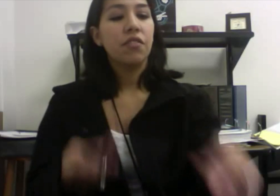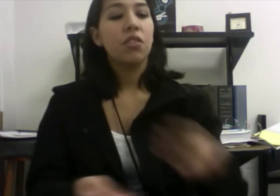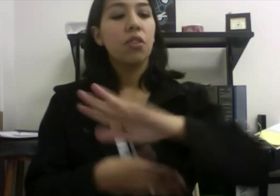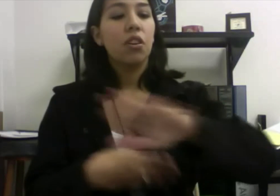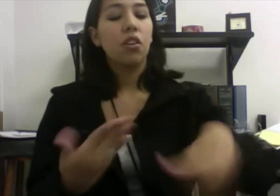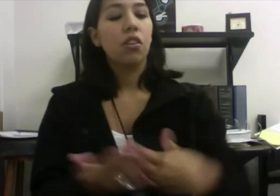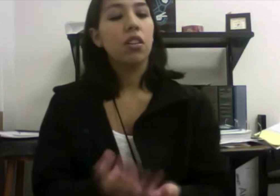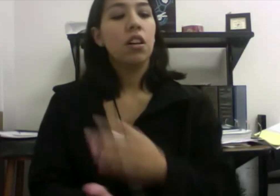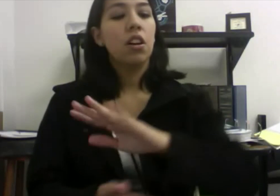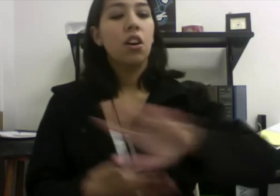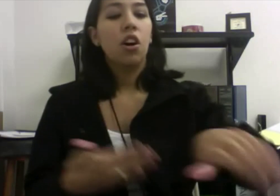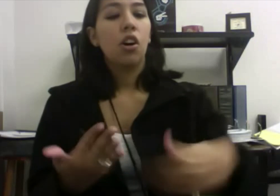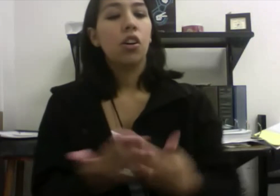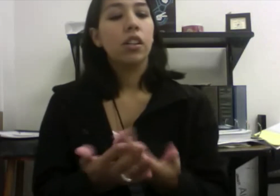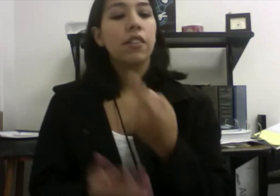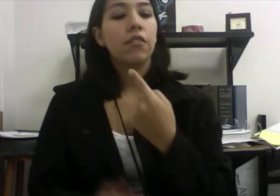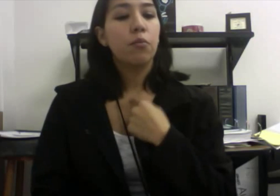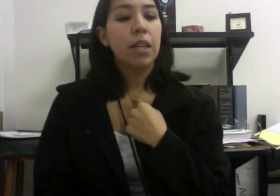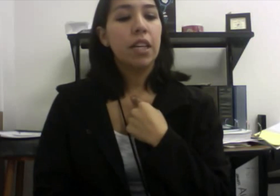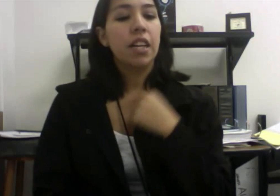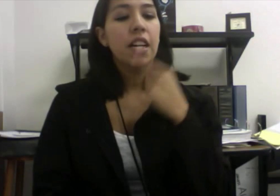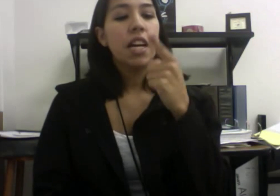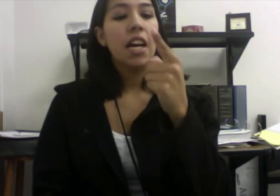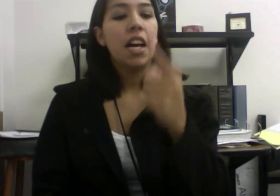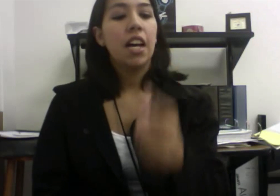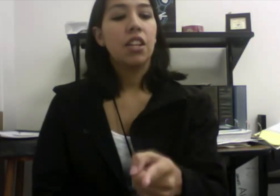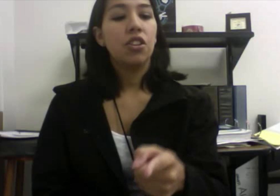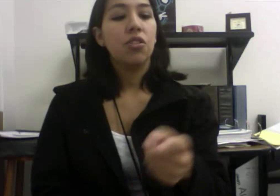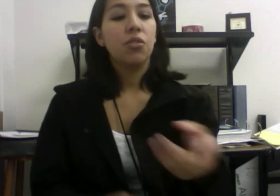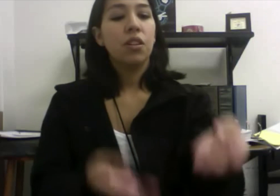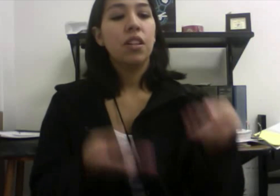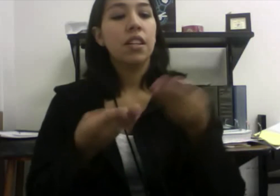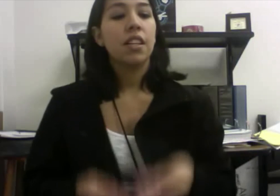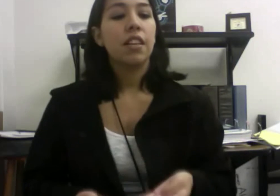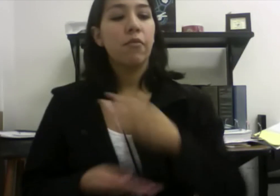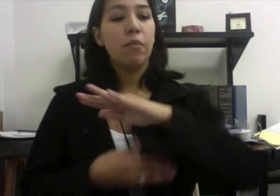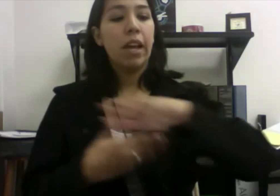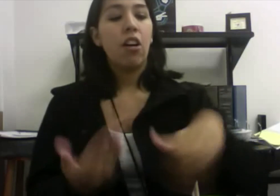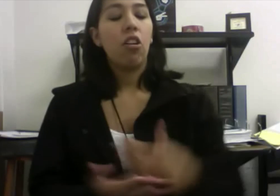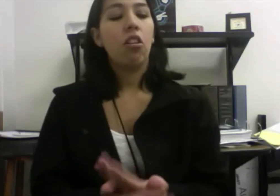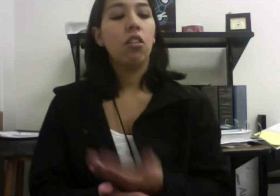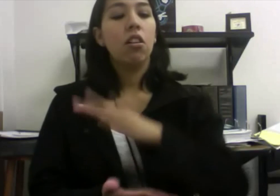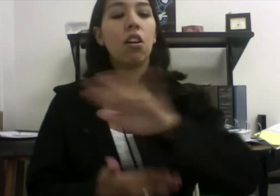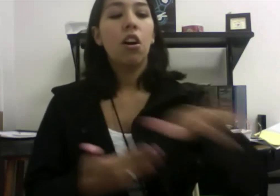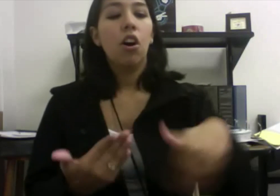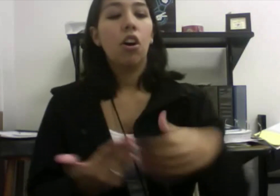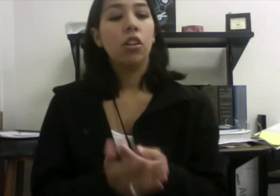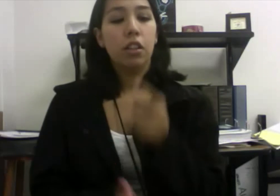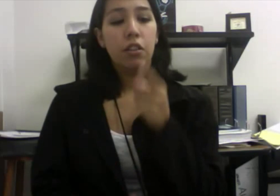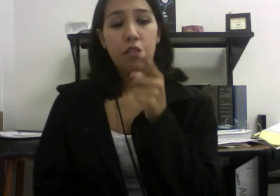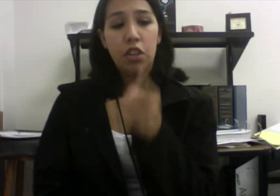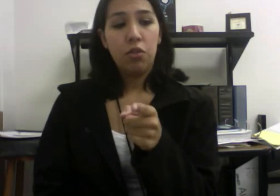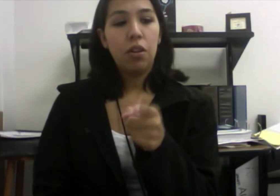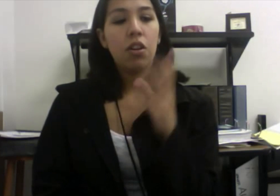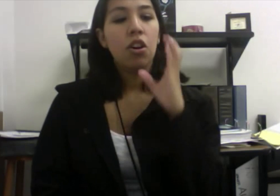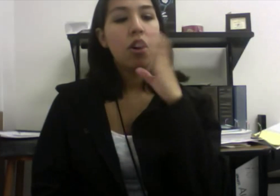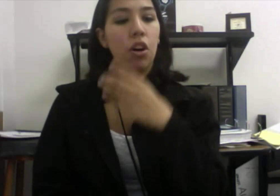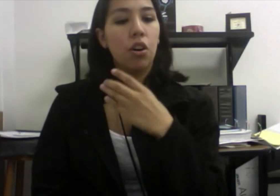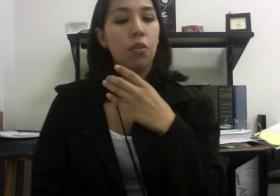you all, all of me and you give me all, all of you, oh.